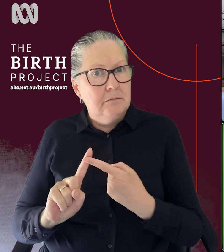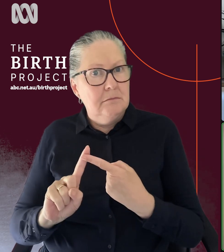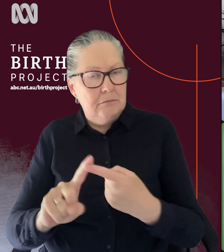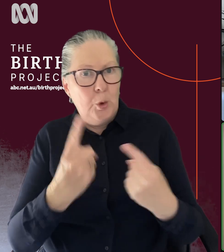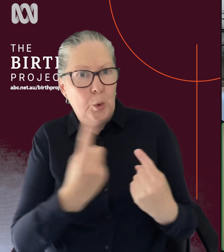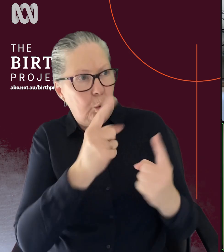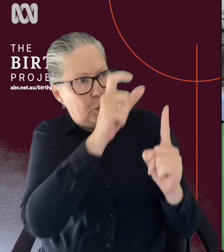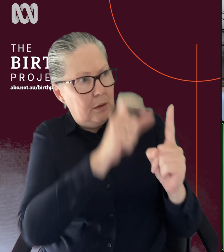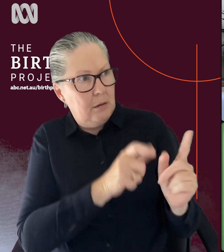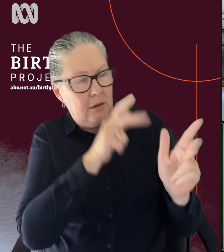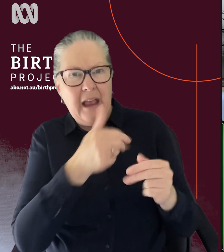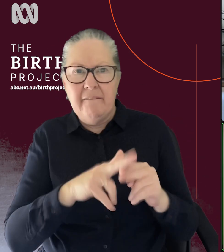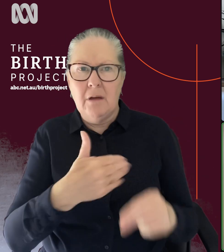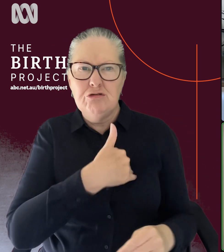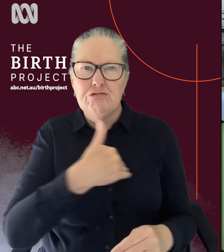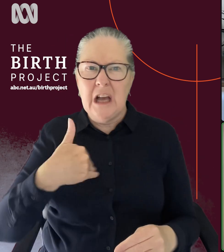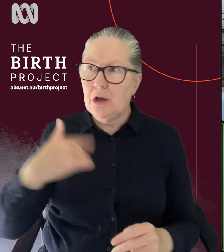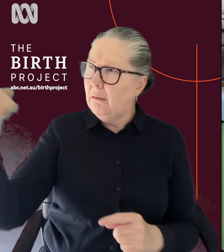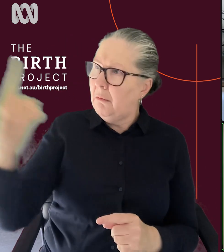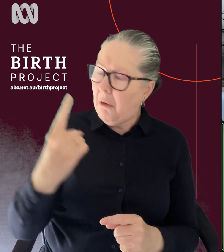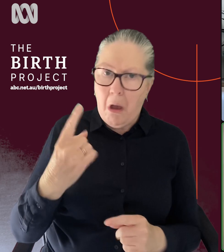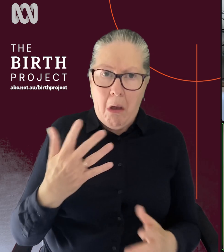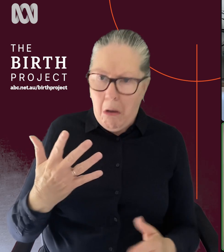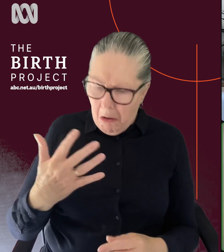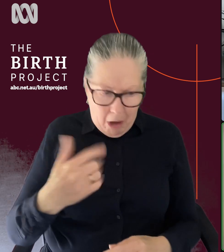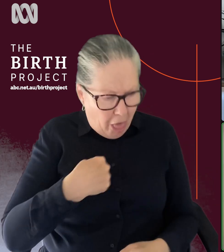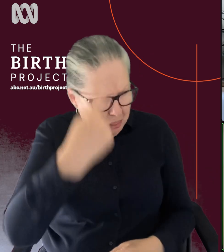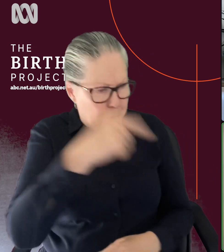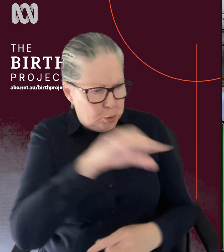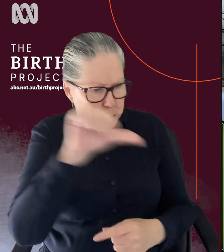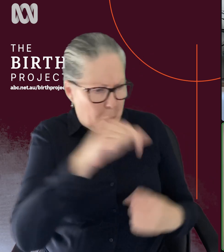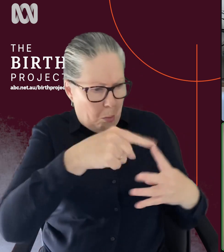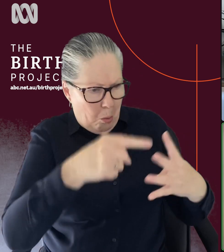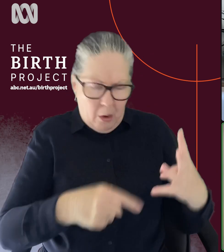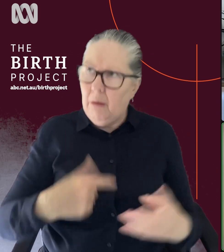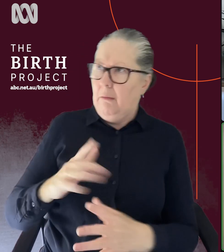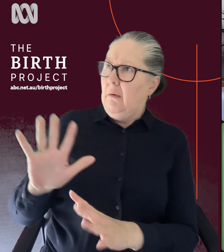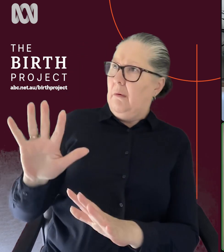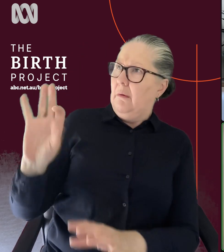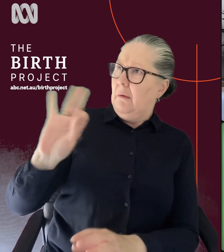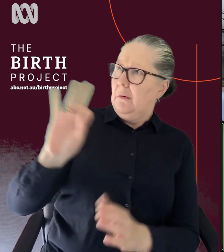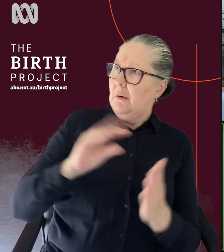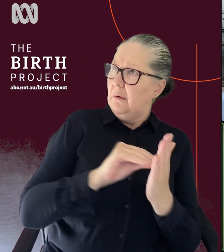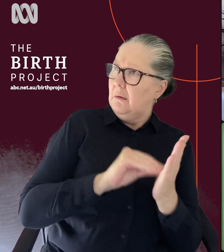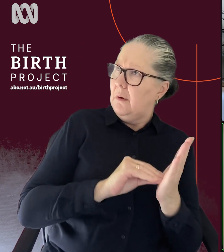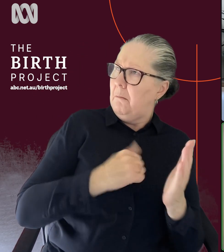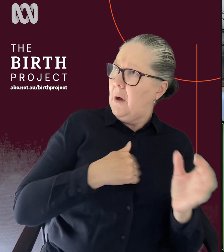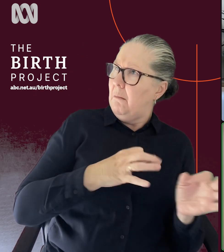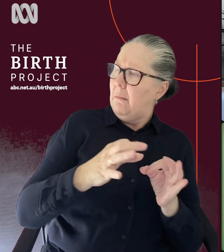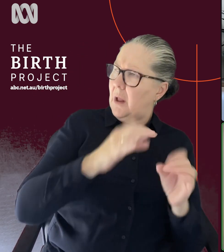is so important, because if a stranger is walking into the room and saying, oh, I really think you should do this, this and this. And you're like, oh, that's not me